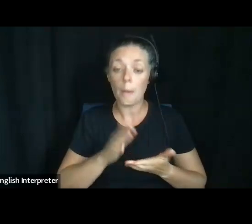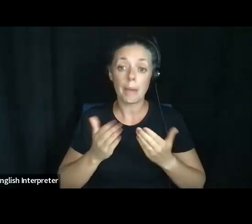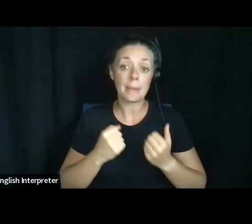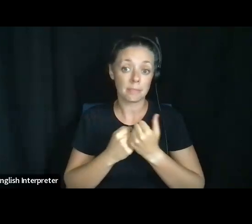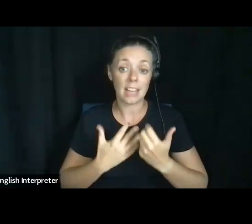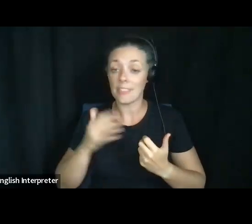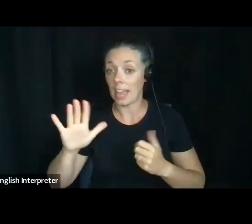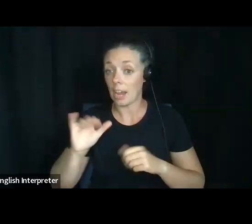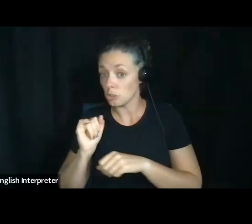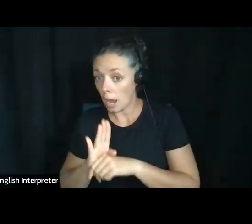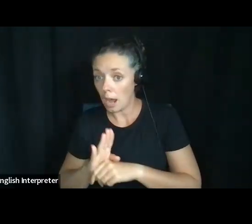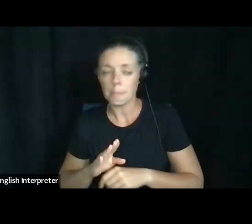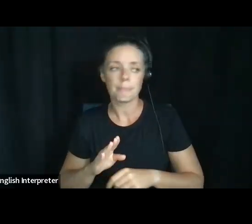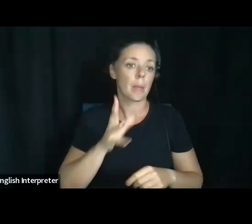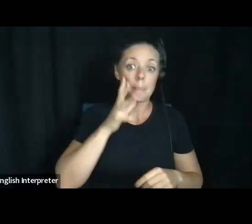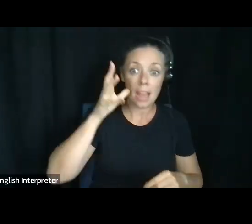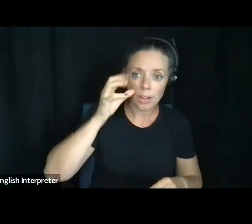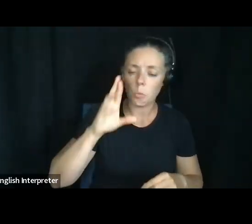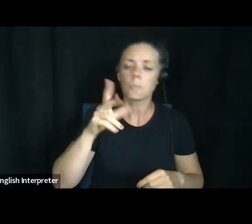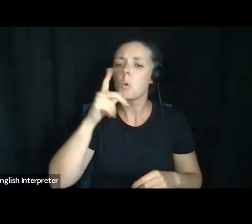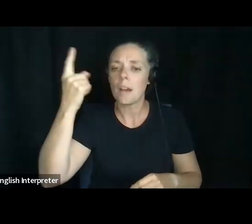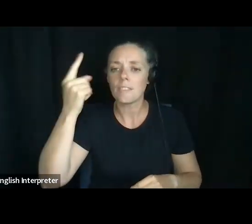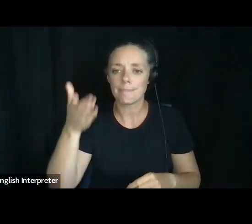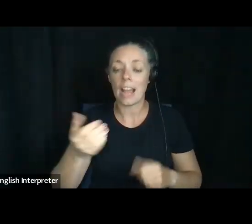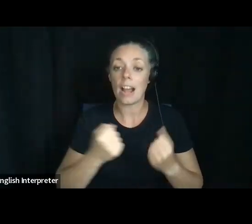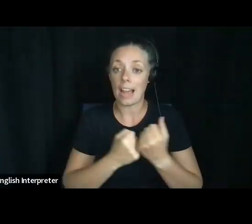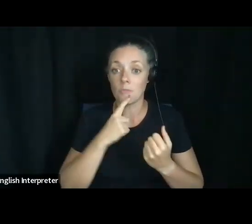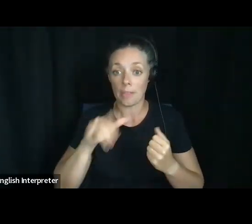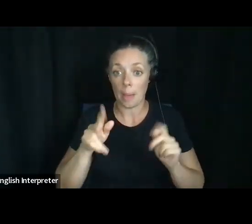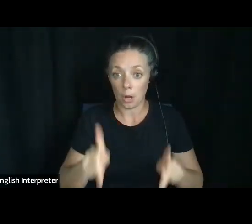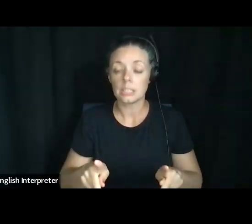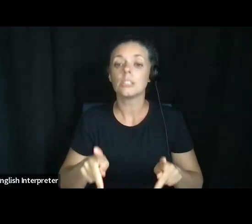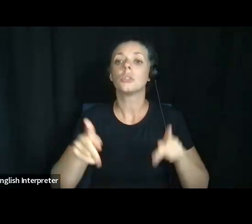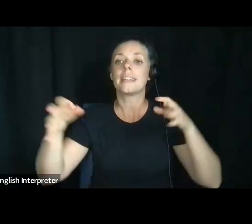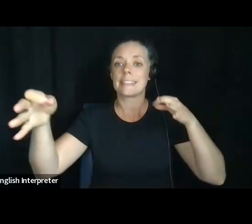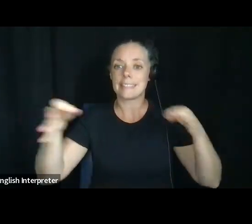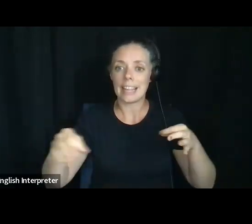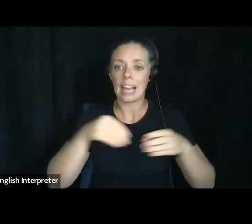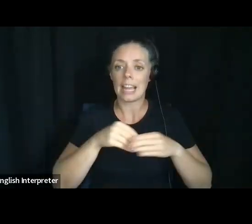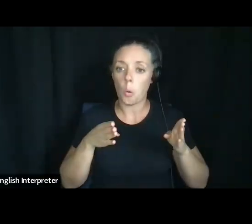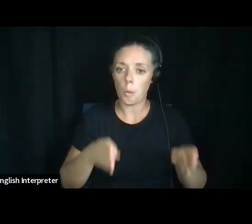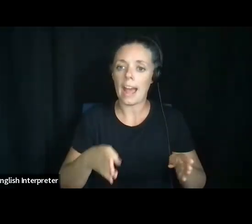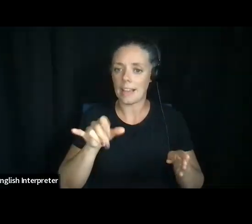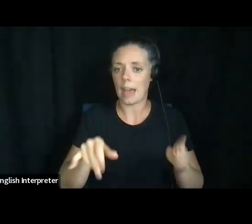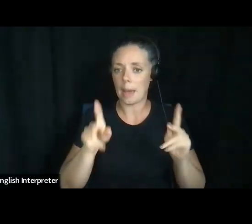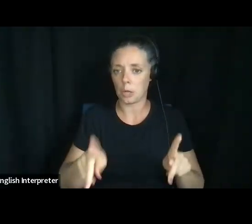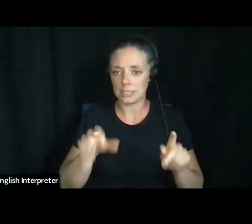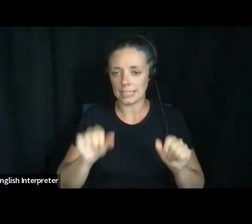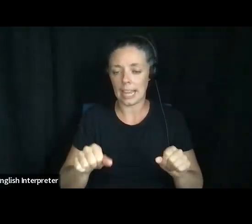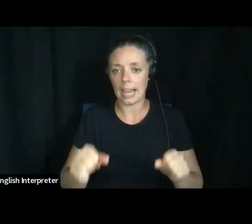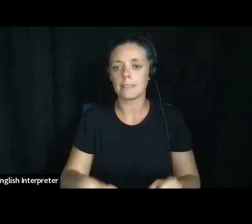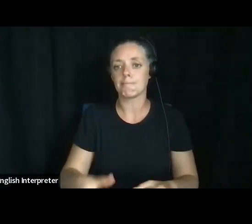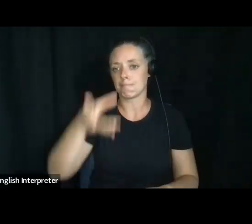or whoever is there advocating for the person, for the doctor to explain it in a way that the person can take in that information.